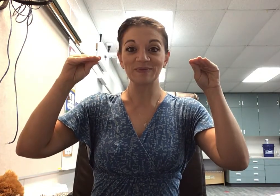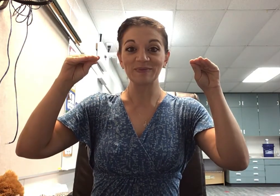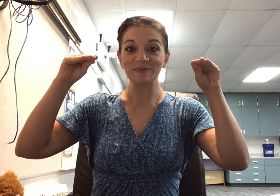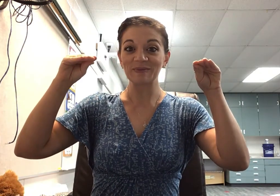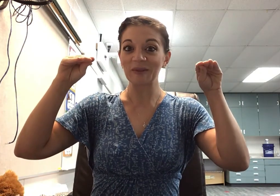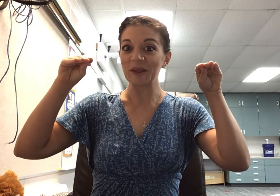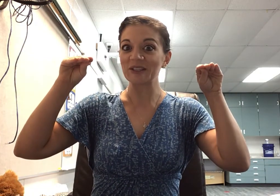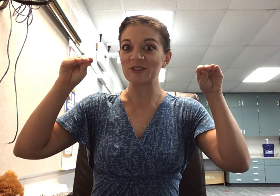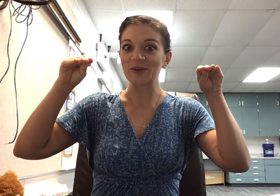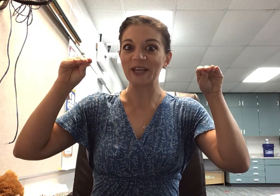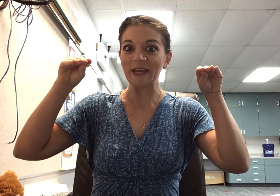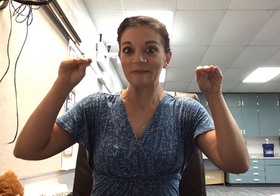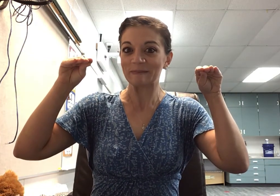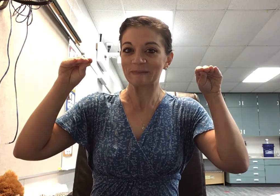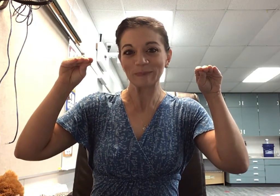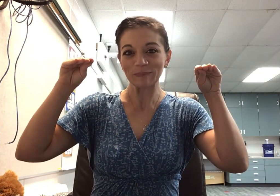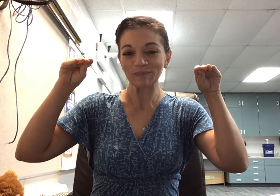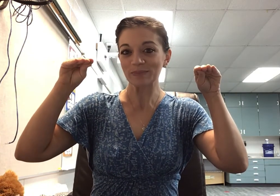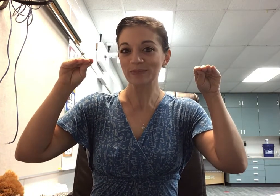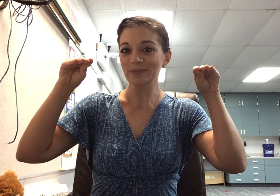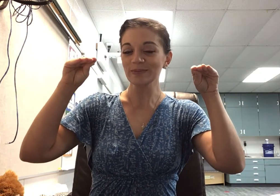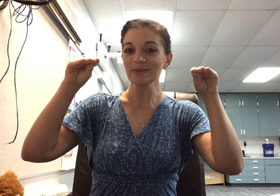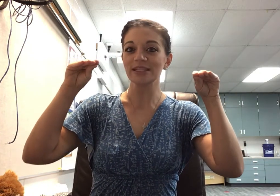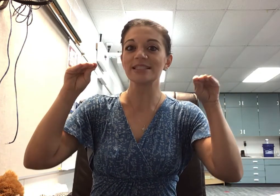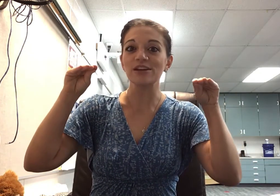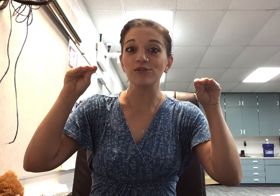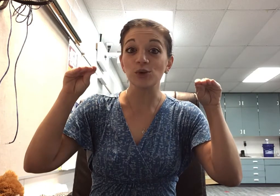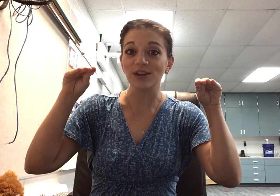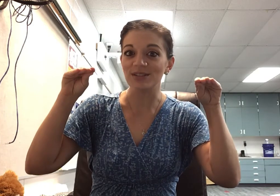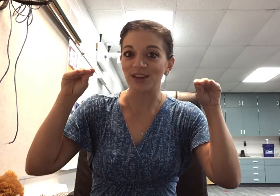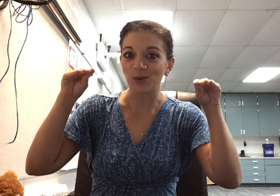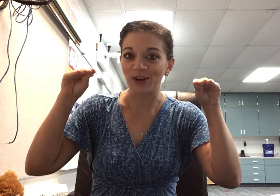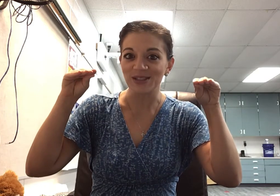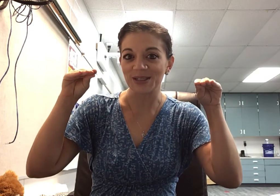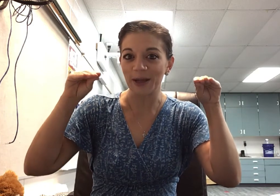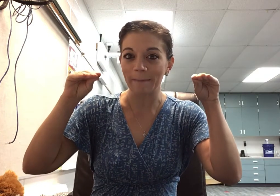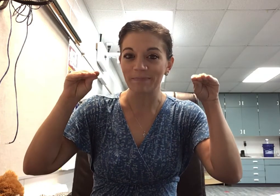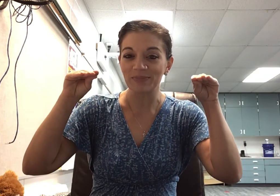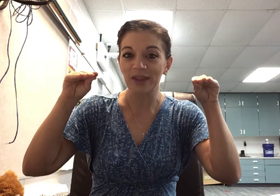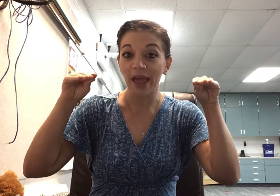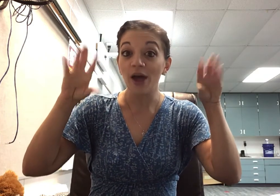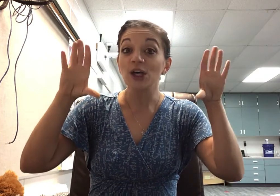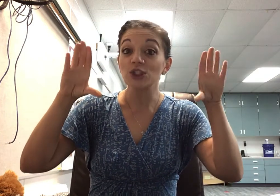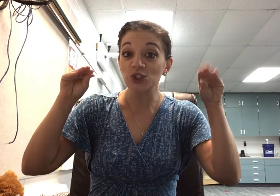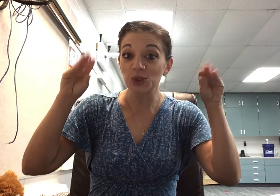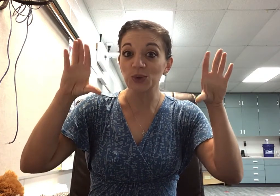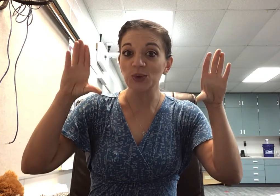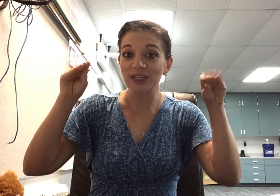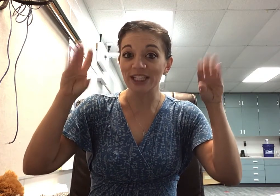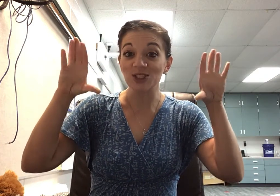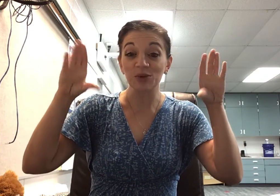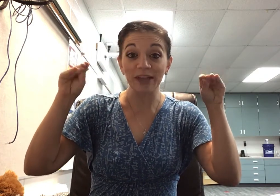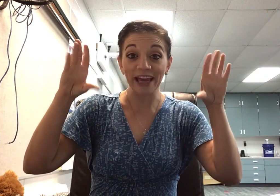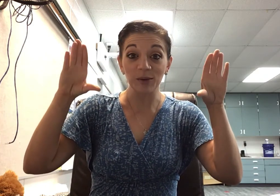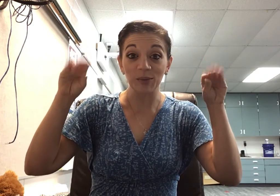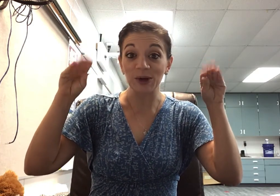Very do it again. See if you can say the words this time. Two little blackbirds